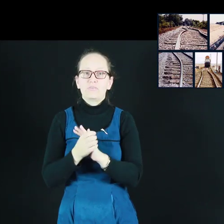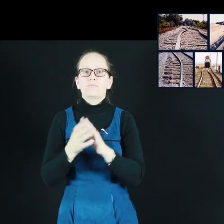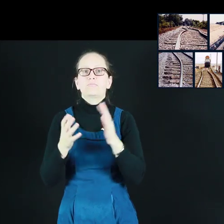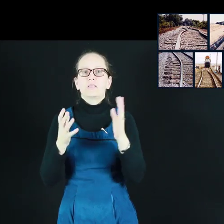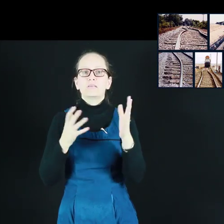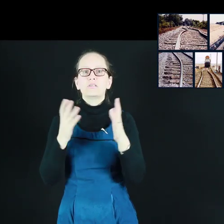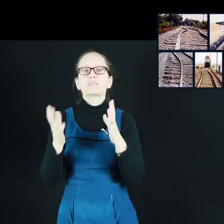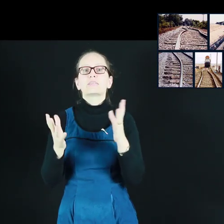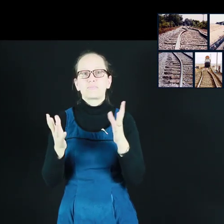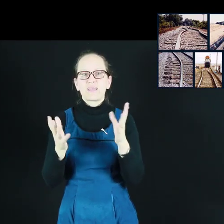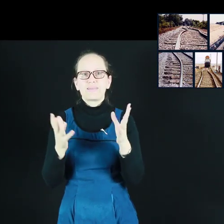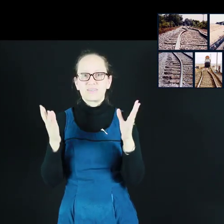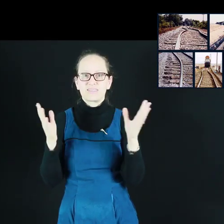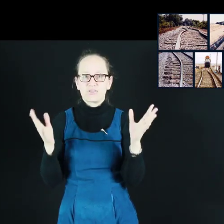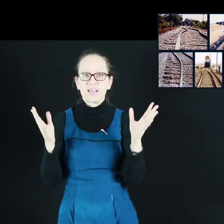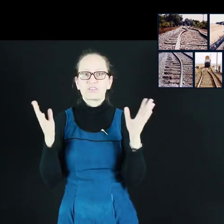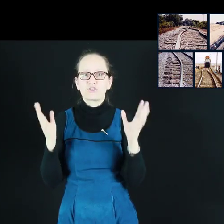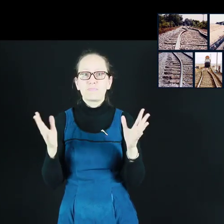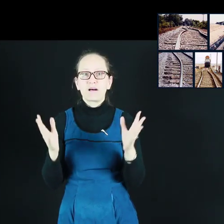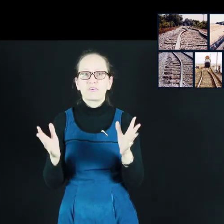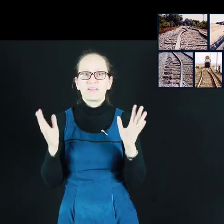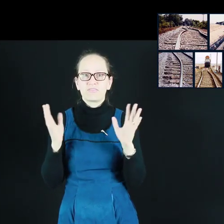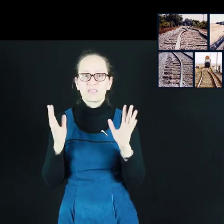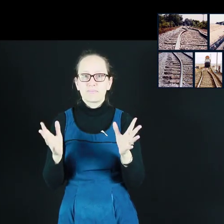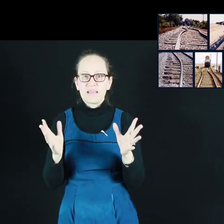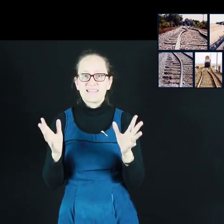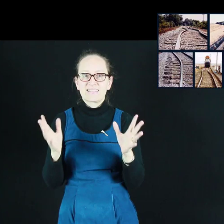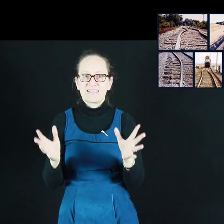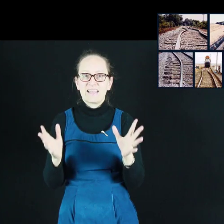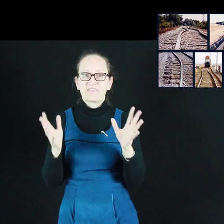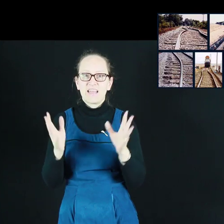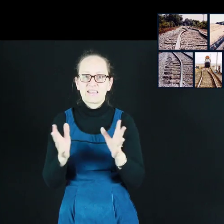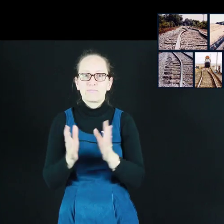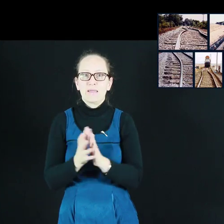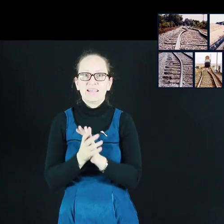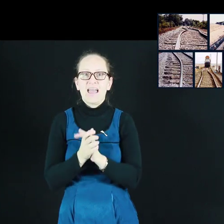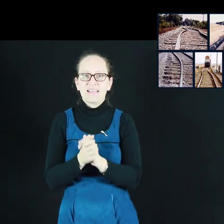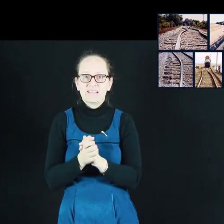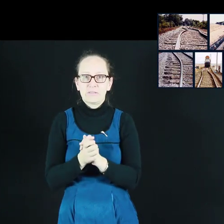sometimes the tracks do buckle if the space left hasn't been adequate.